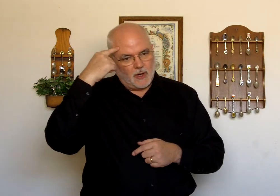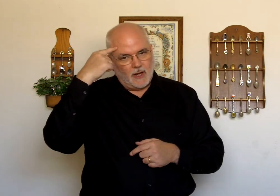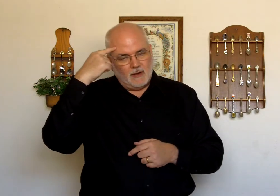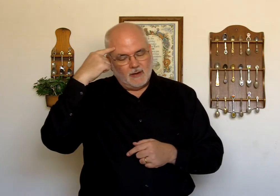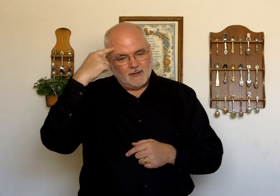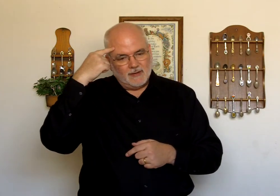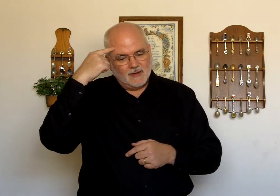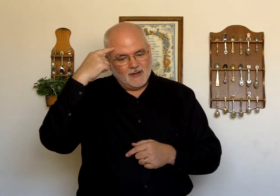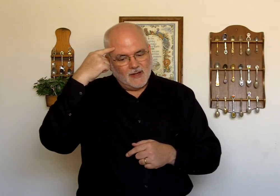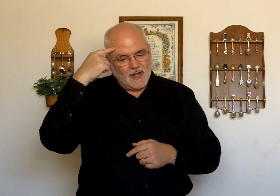brain.